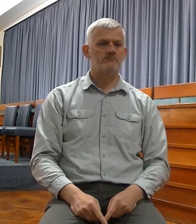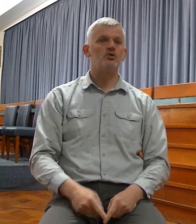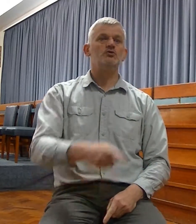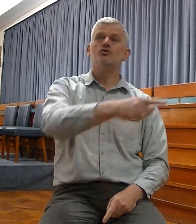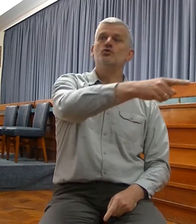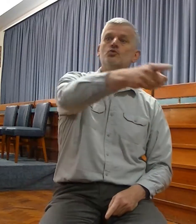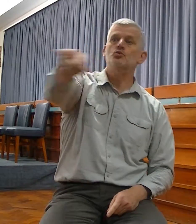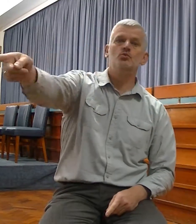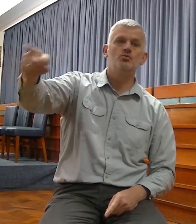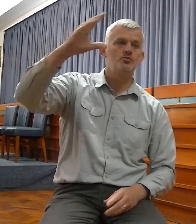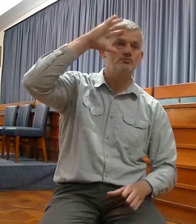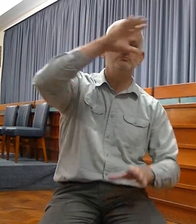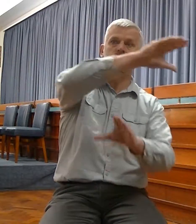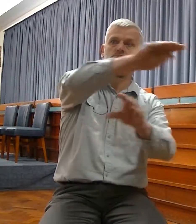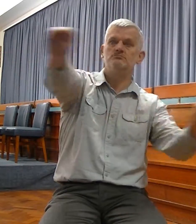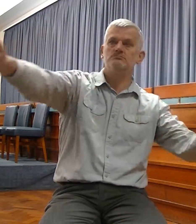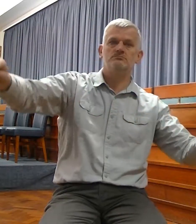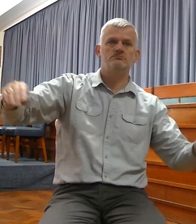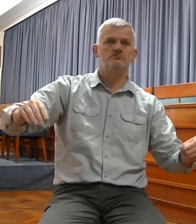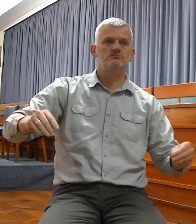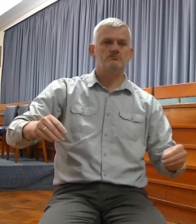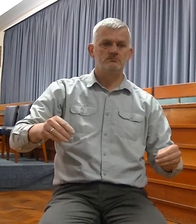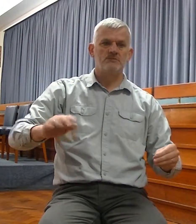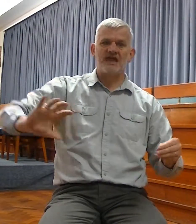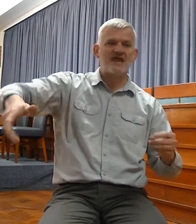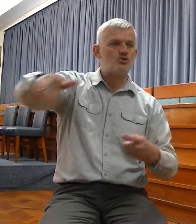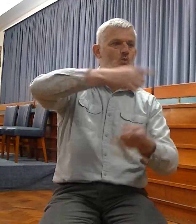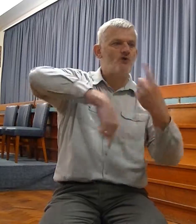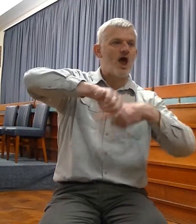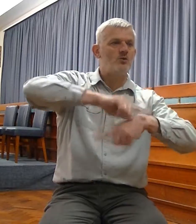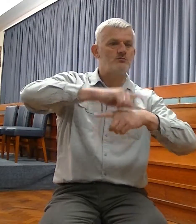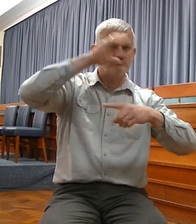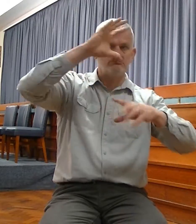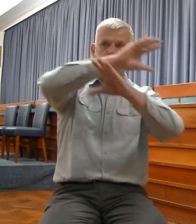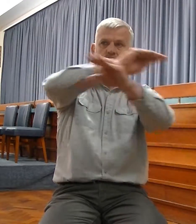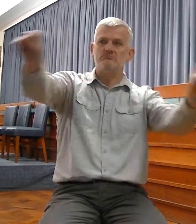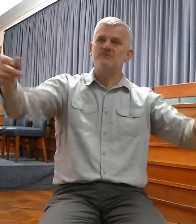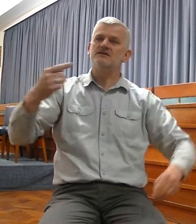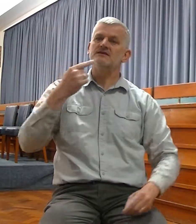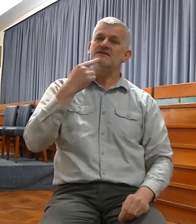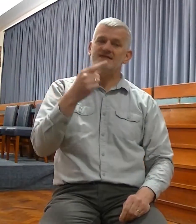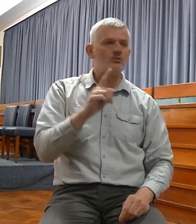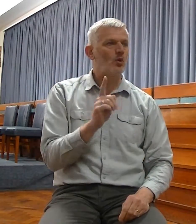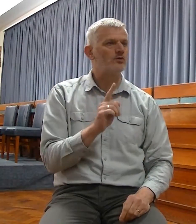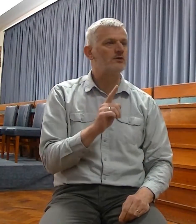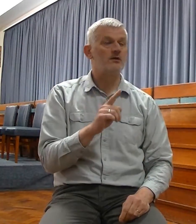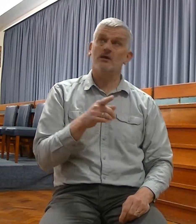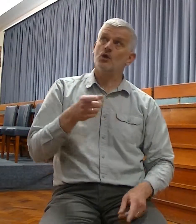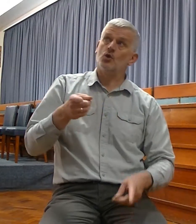and declare it in the isles afar off, and say, He that scattered Israel will gather